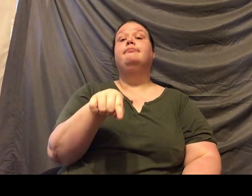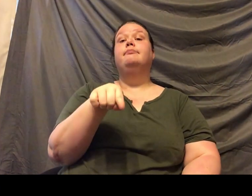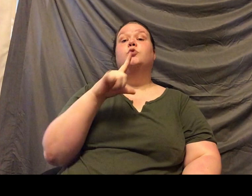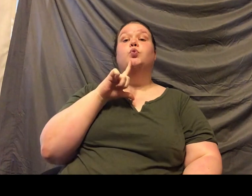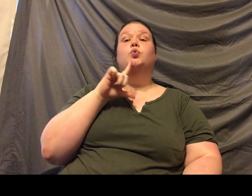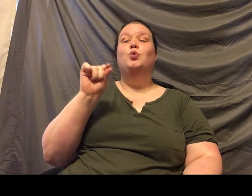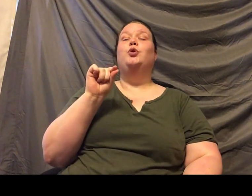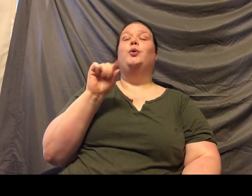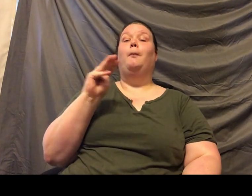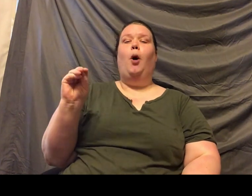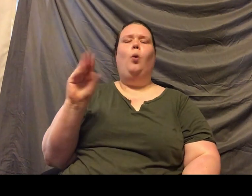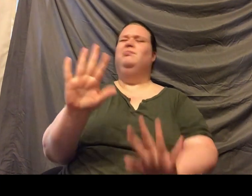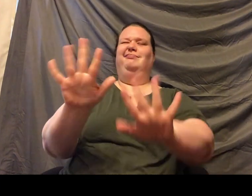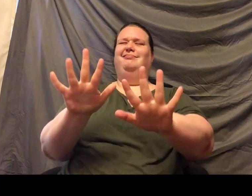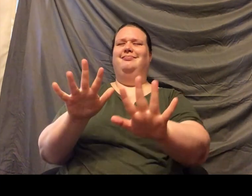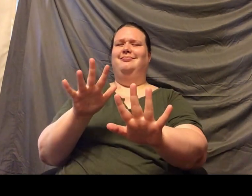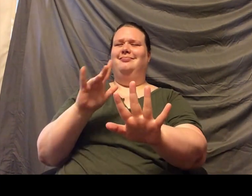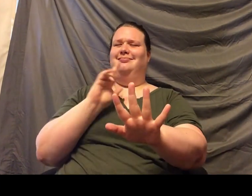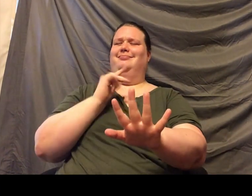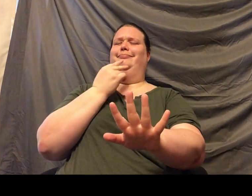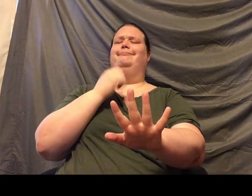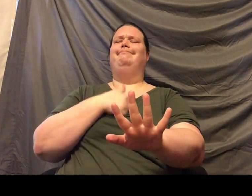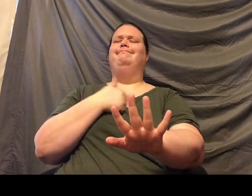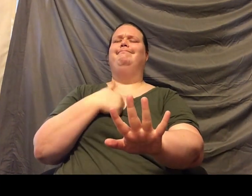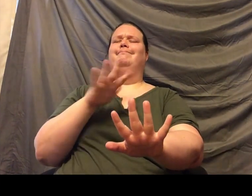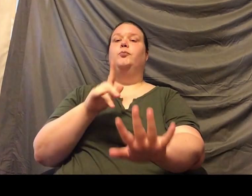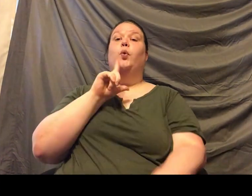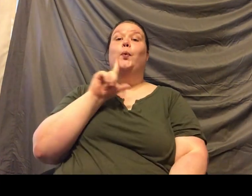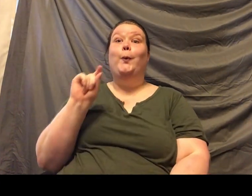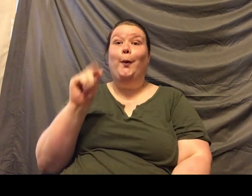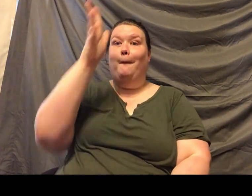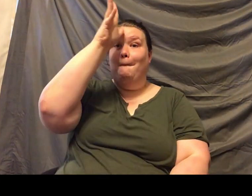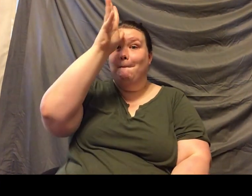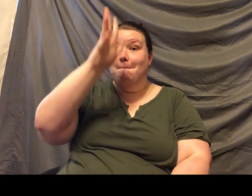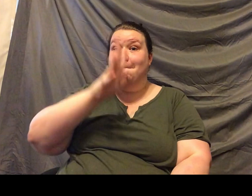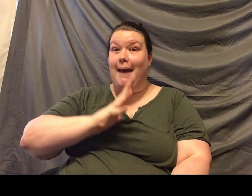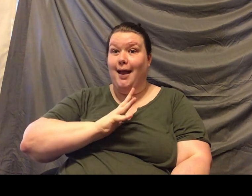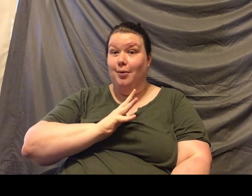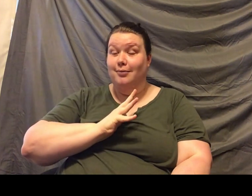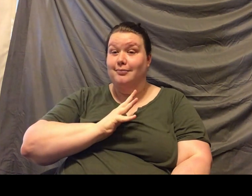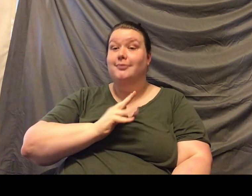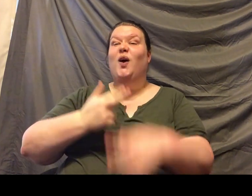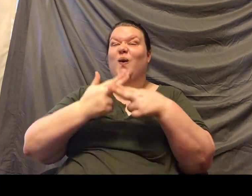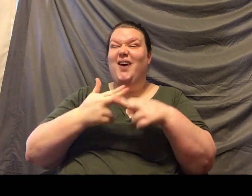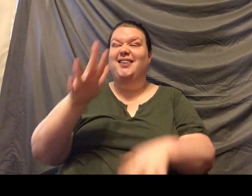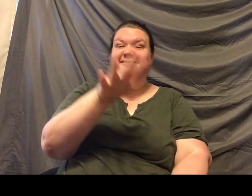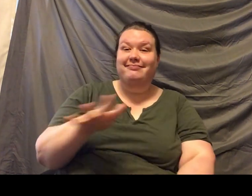20 year old Mo. No. Oh my goodness. I'm sorry, guys. He's a 20 year old male and he weighs roughly 17 to 18